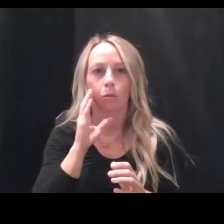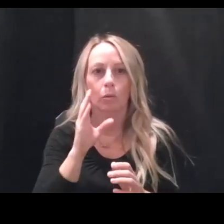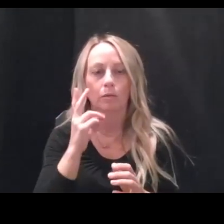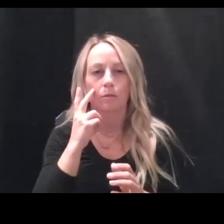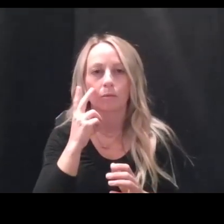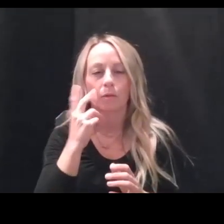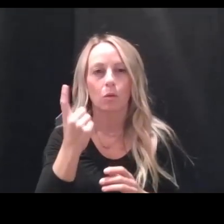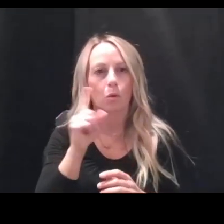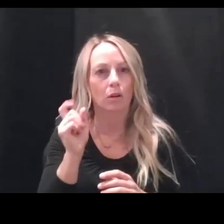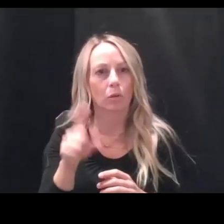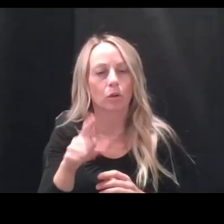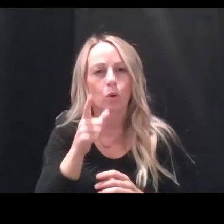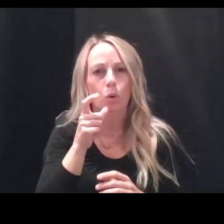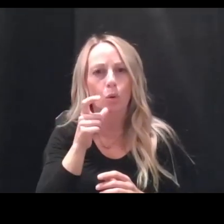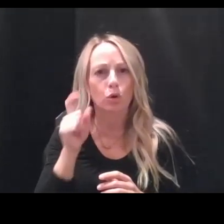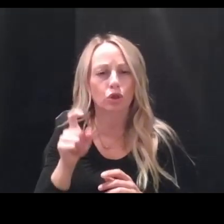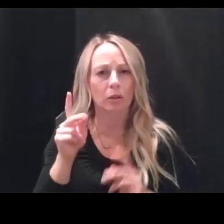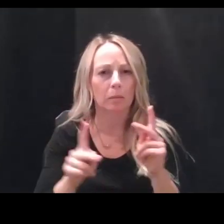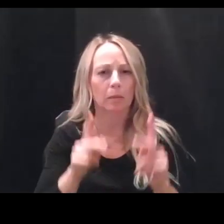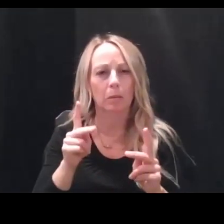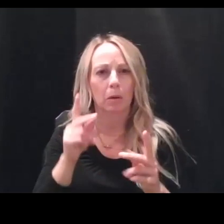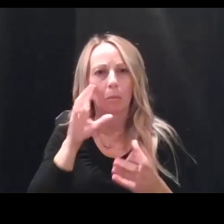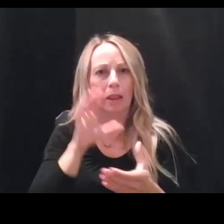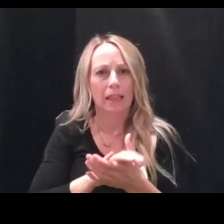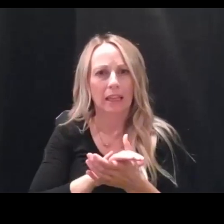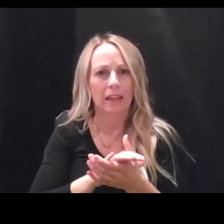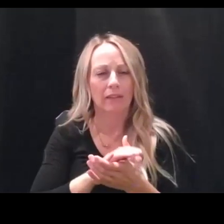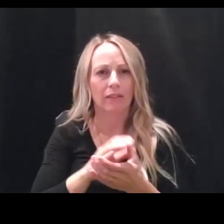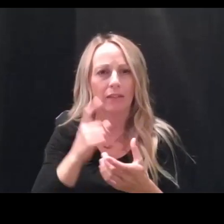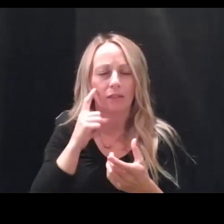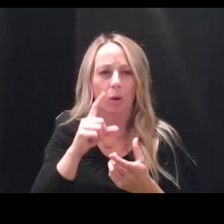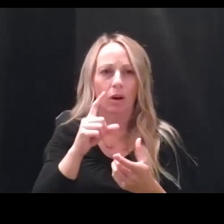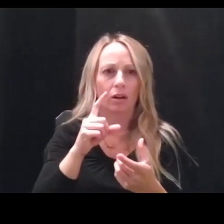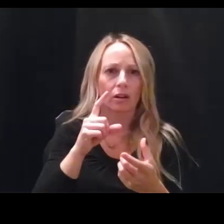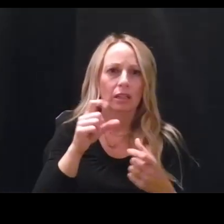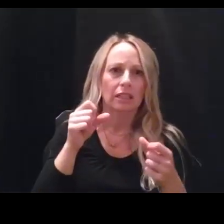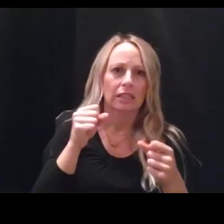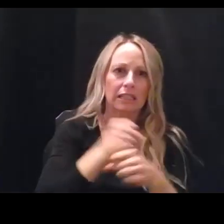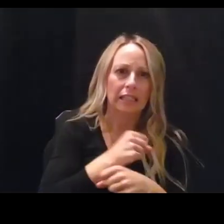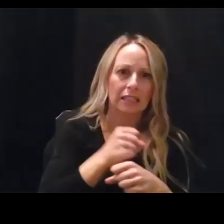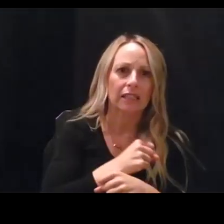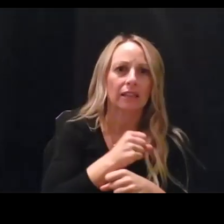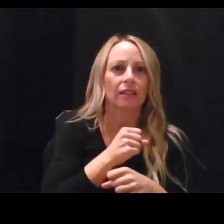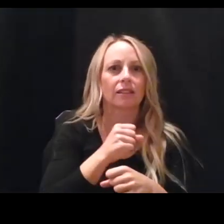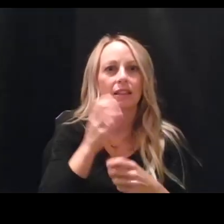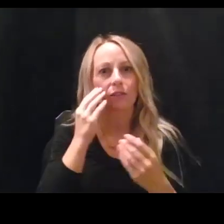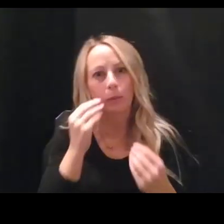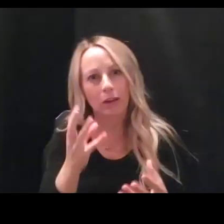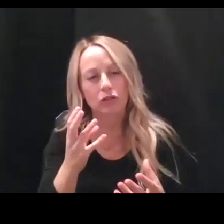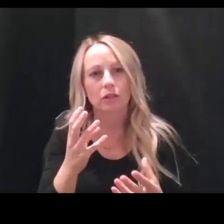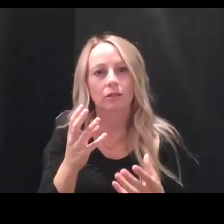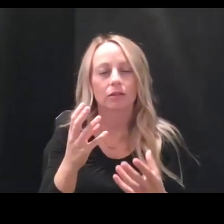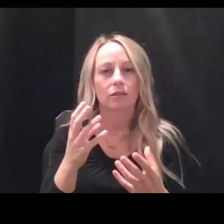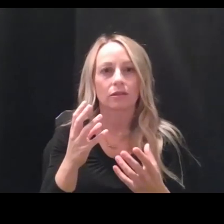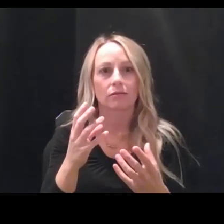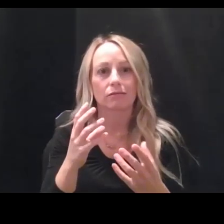one question is, who should people believe when it comes to information and statistics? Where should they look for reliable information? So even